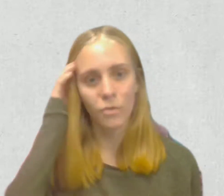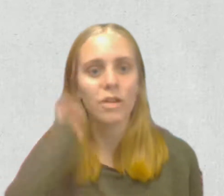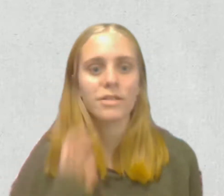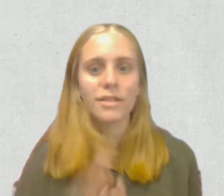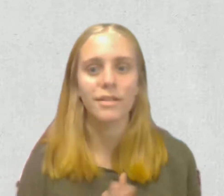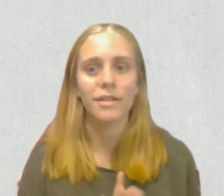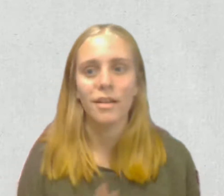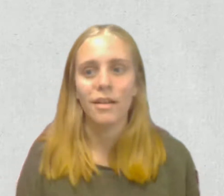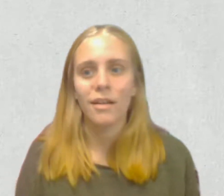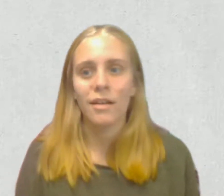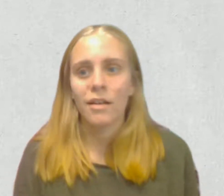animal crossing.